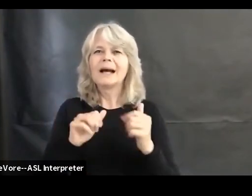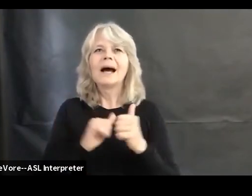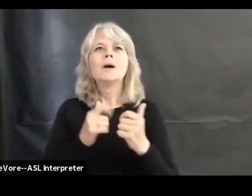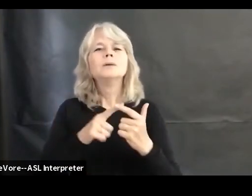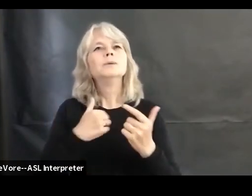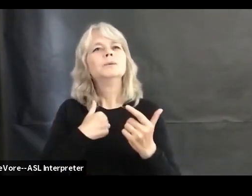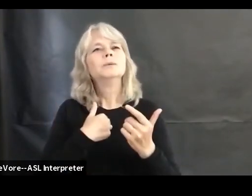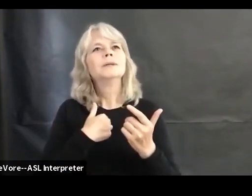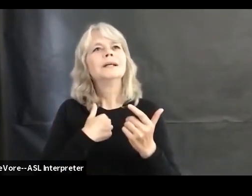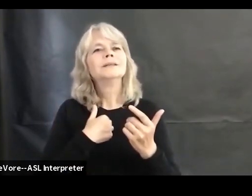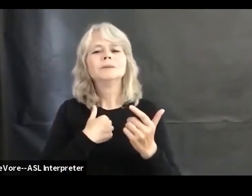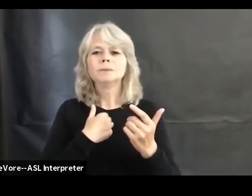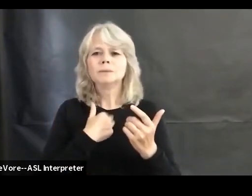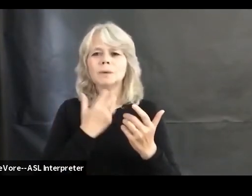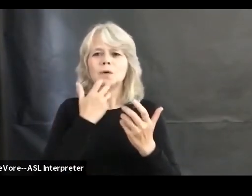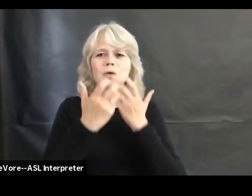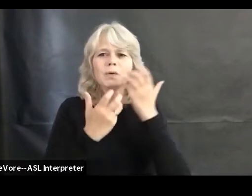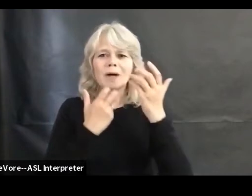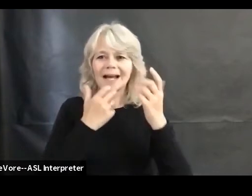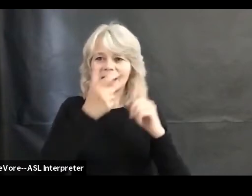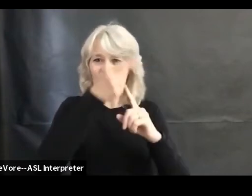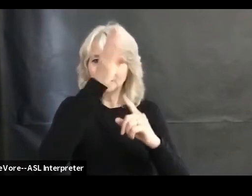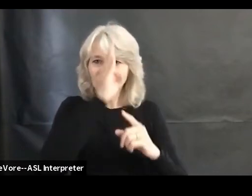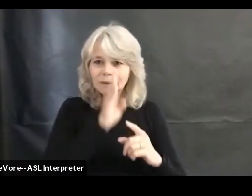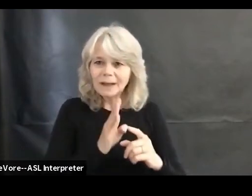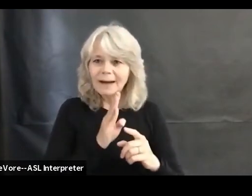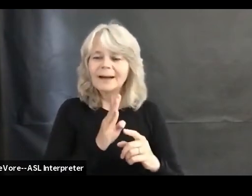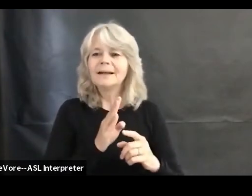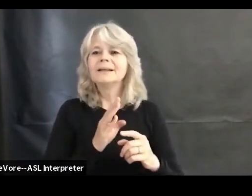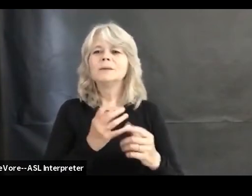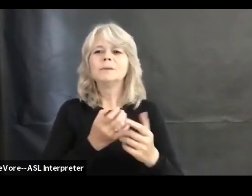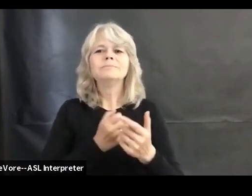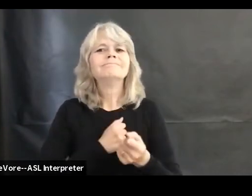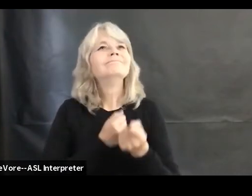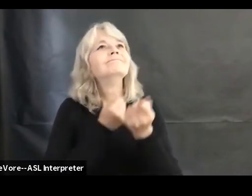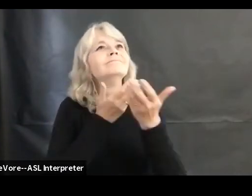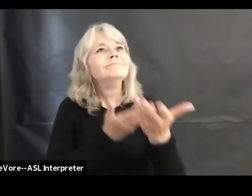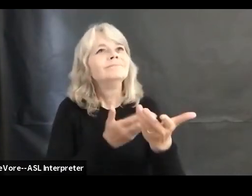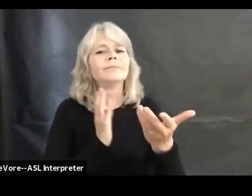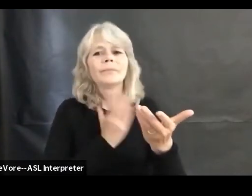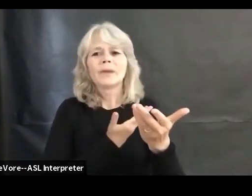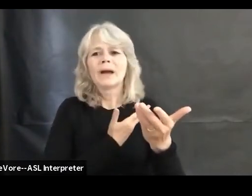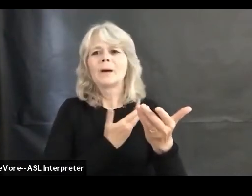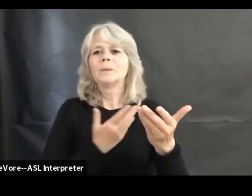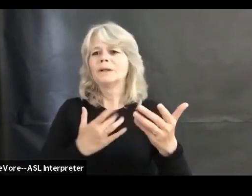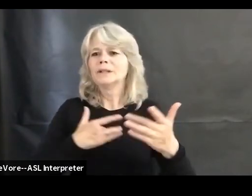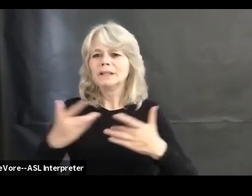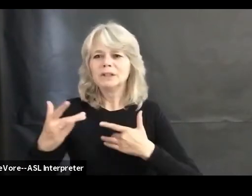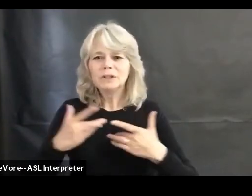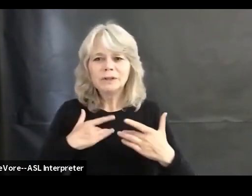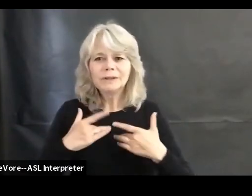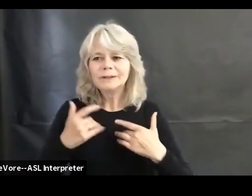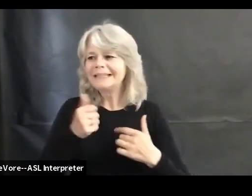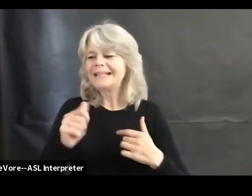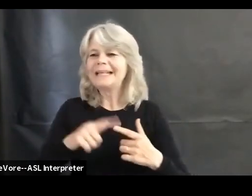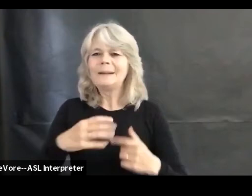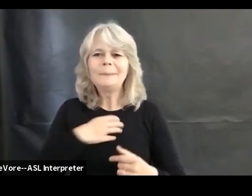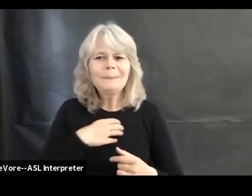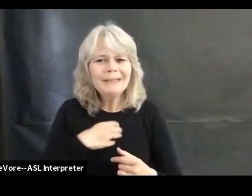complaints and our concerns, our fears, our worries, and to bring